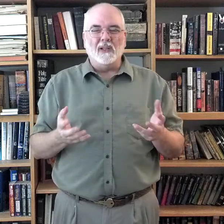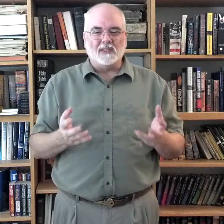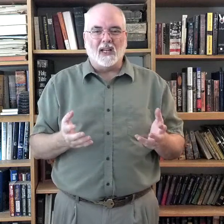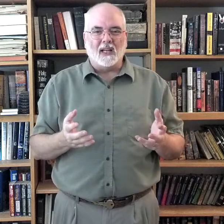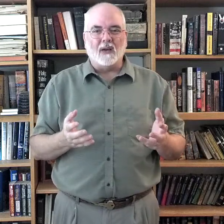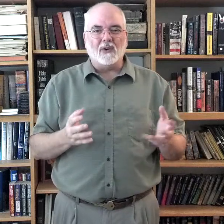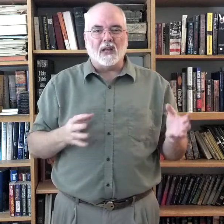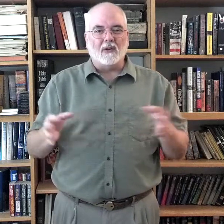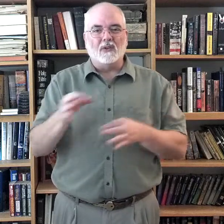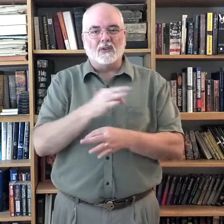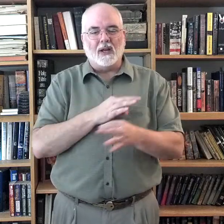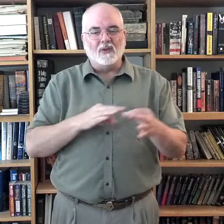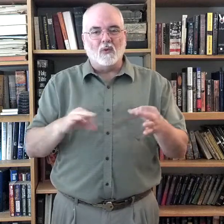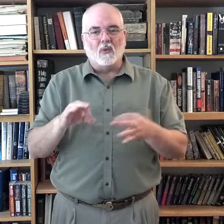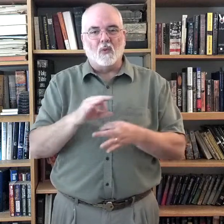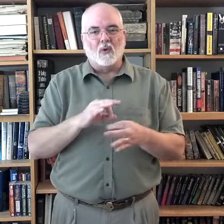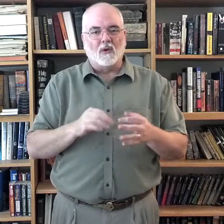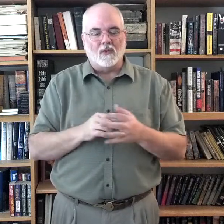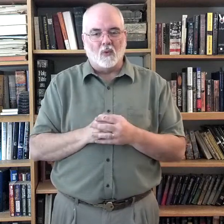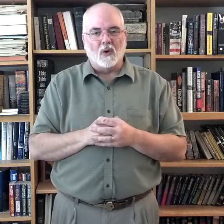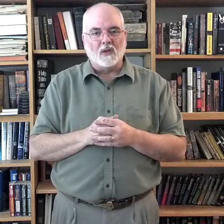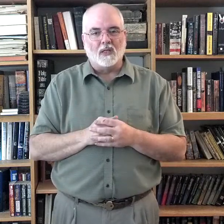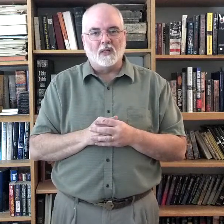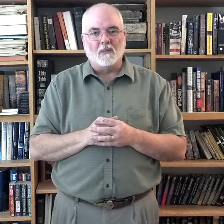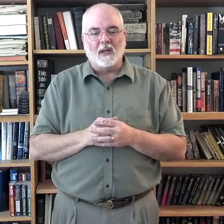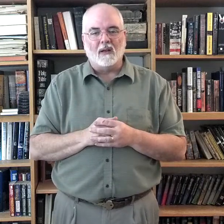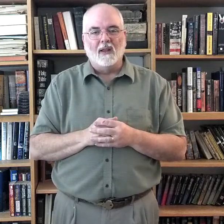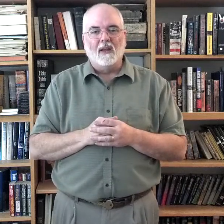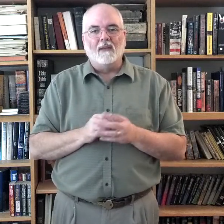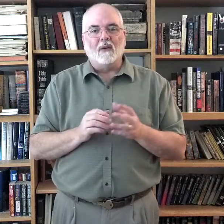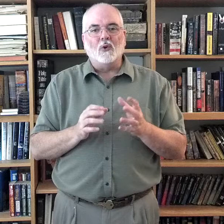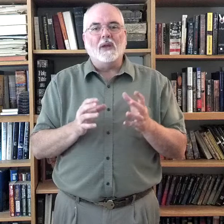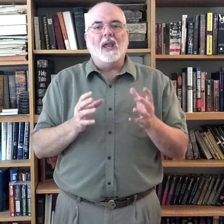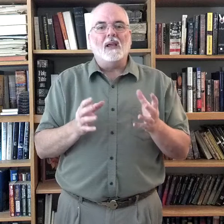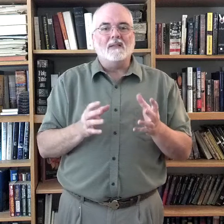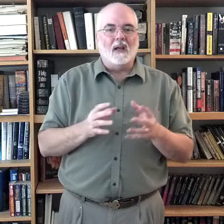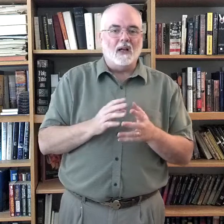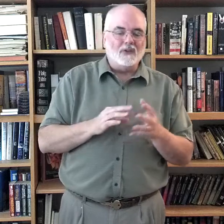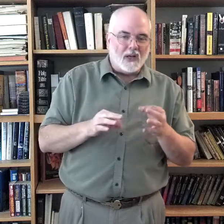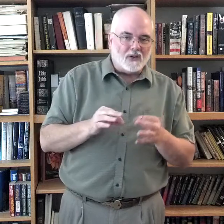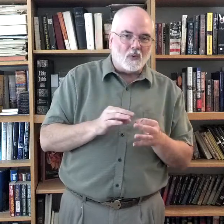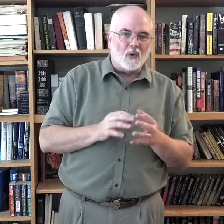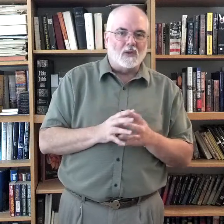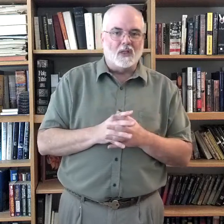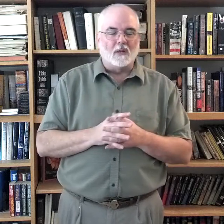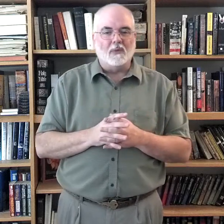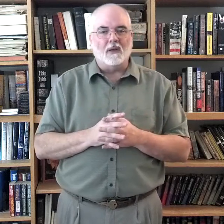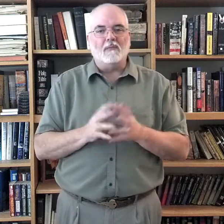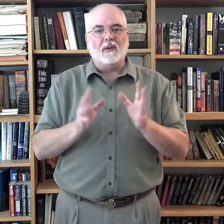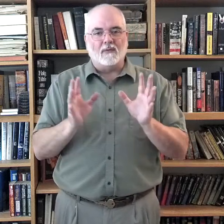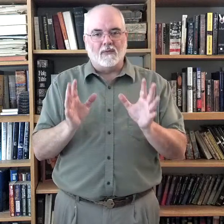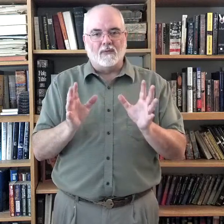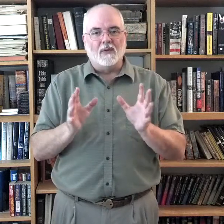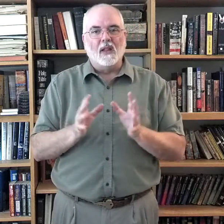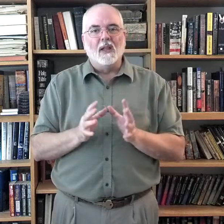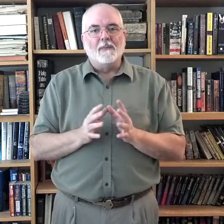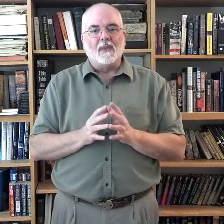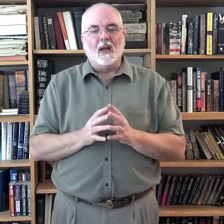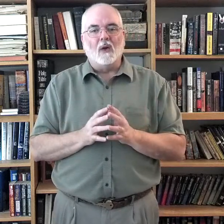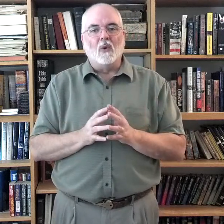sign language, I would change the order of the words a little bit. If I were doing ASL, I'd change the words a little bit. But, we're going